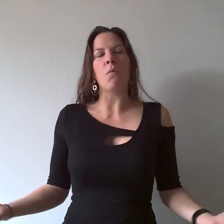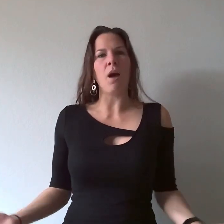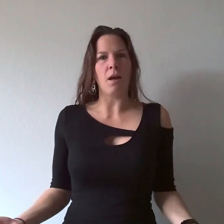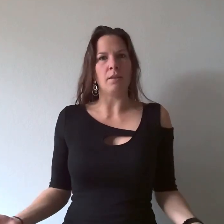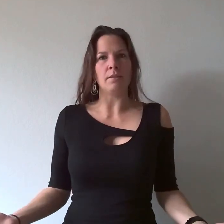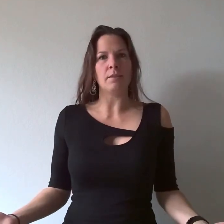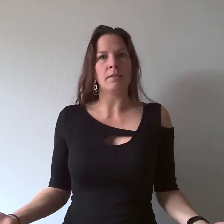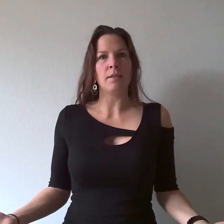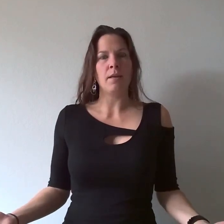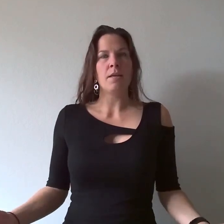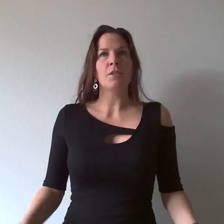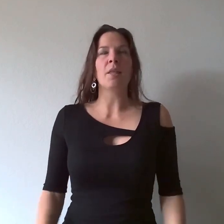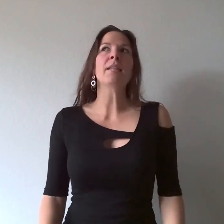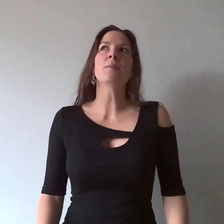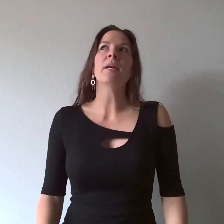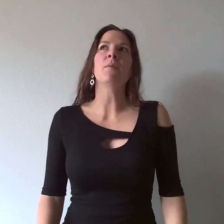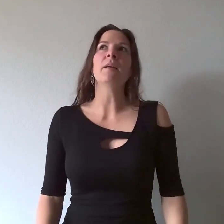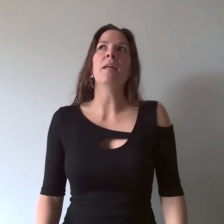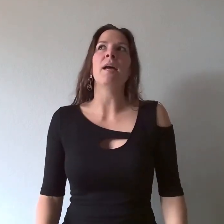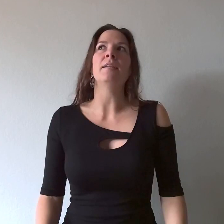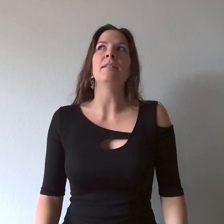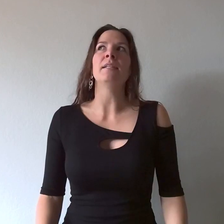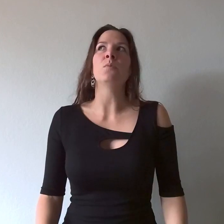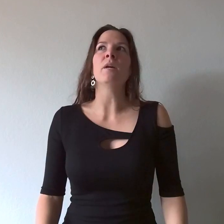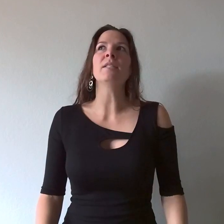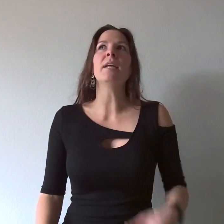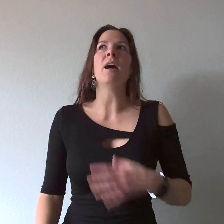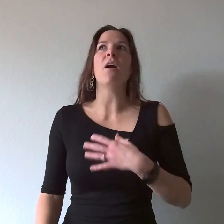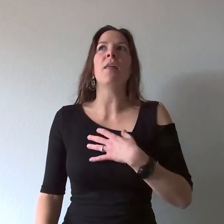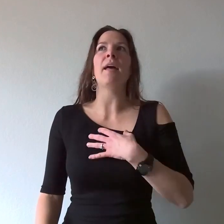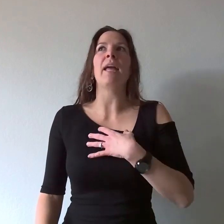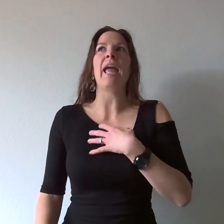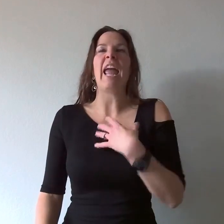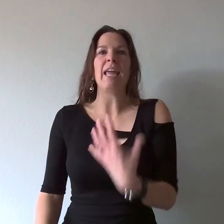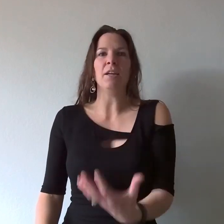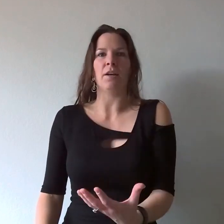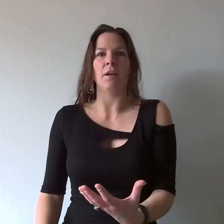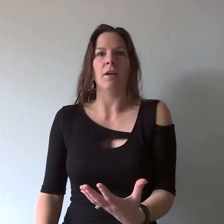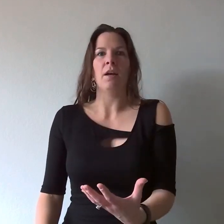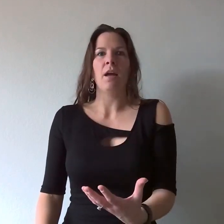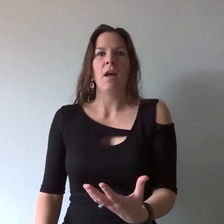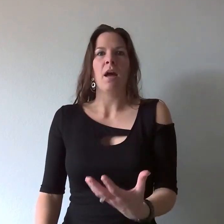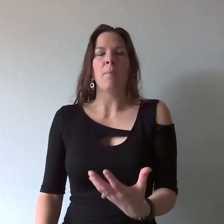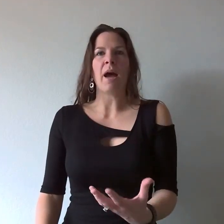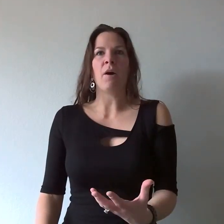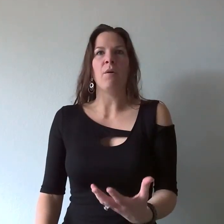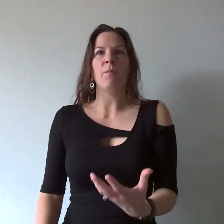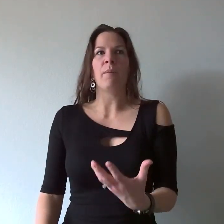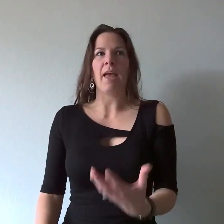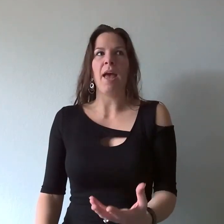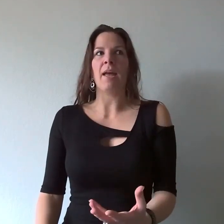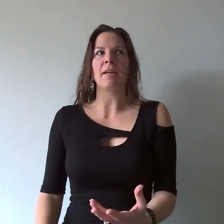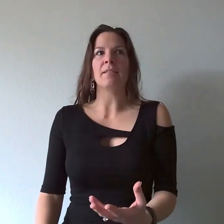was so that's what I realized is once I got all that anger about my ex